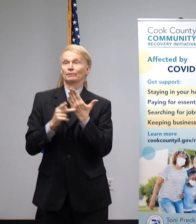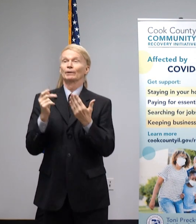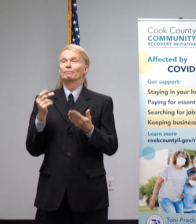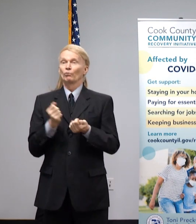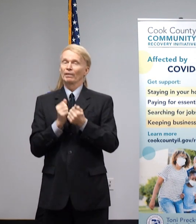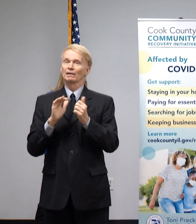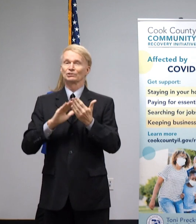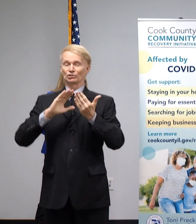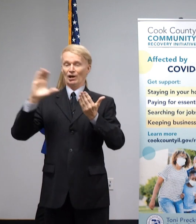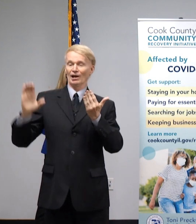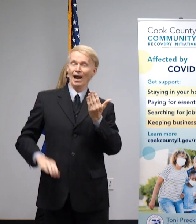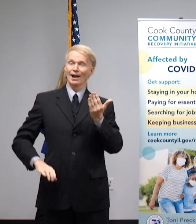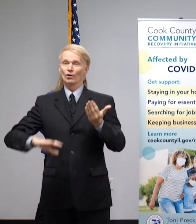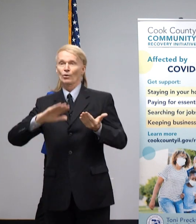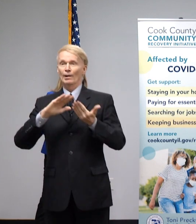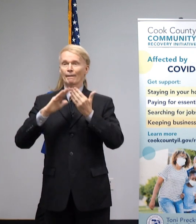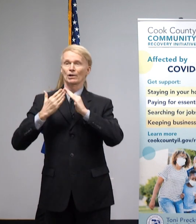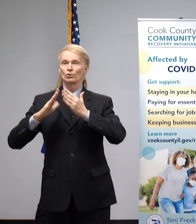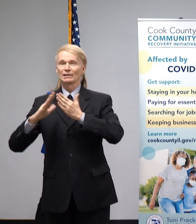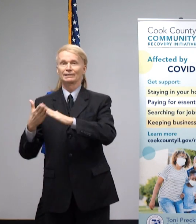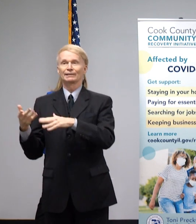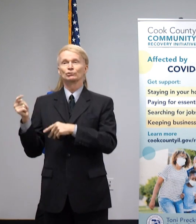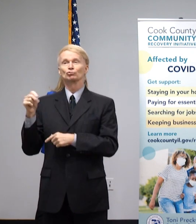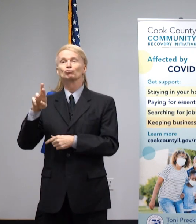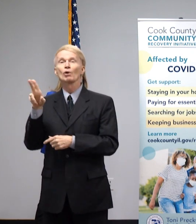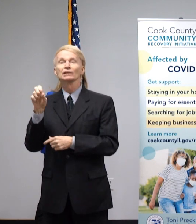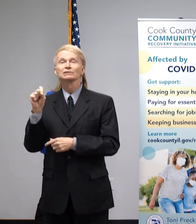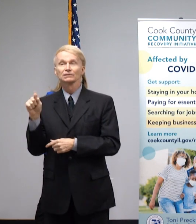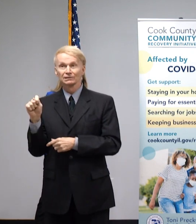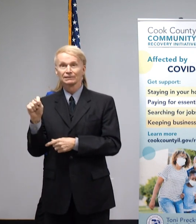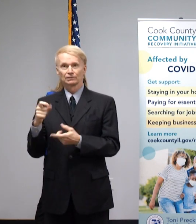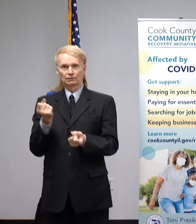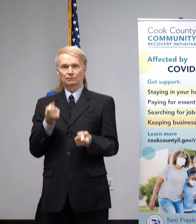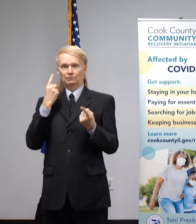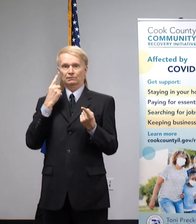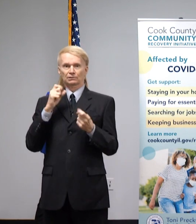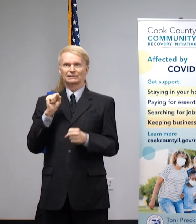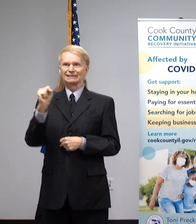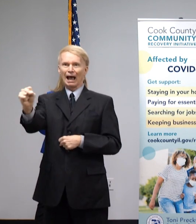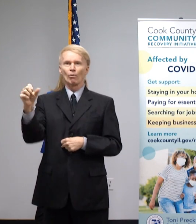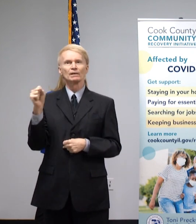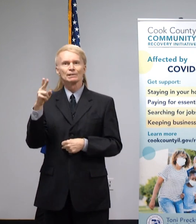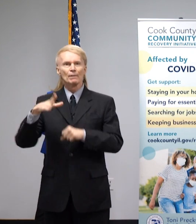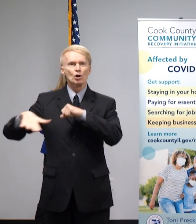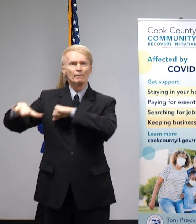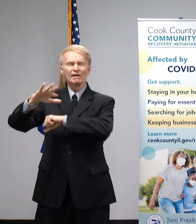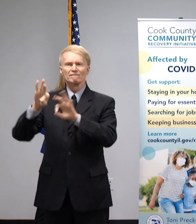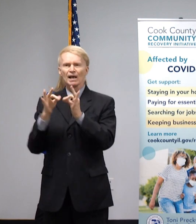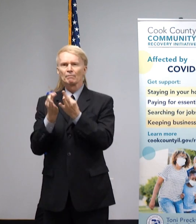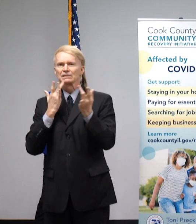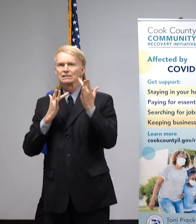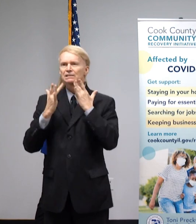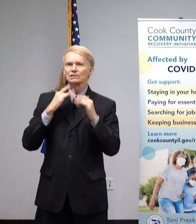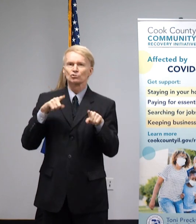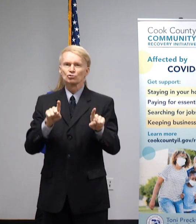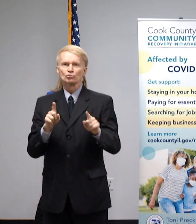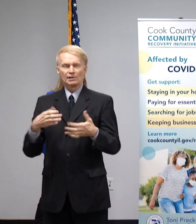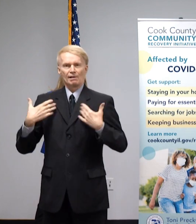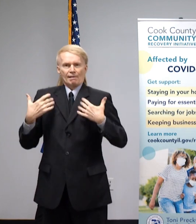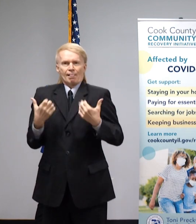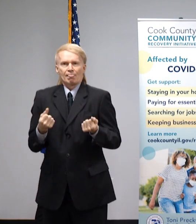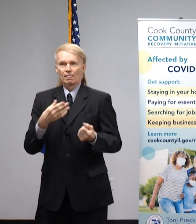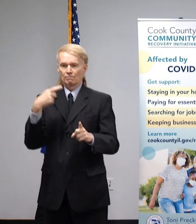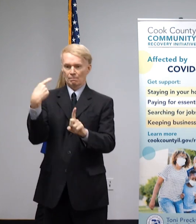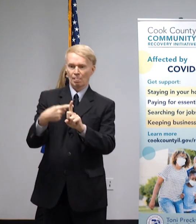Trust, whose leadership recognized the need for South suburban families struggling during this health and economic crisis